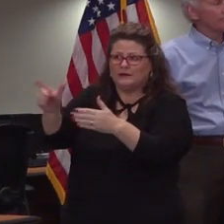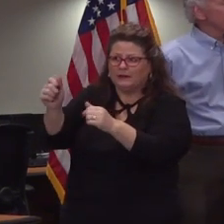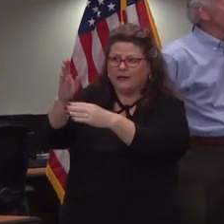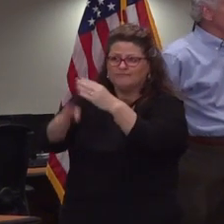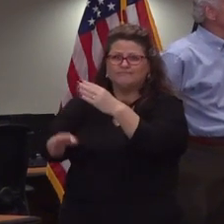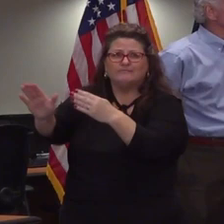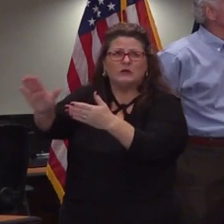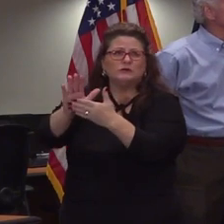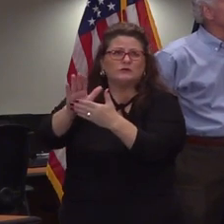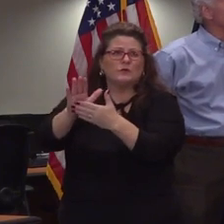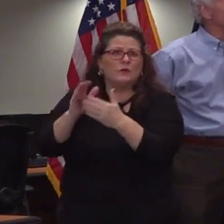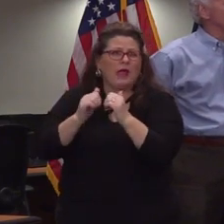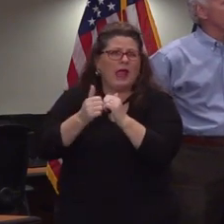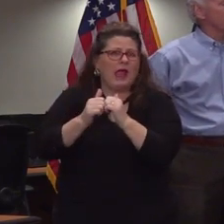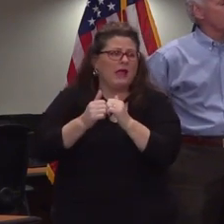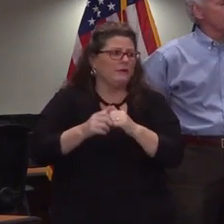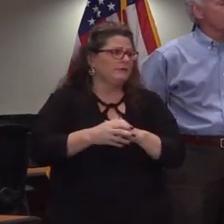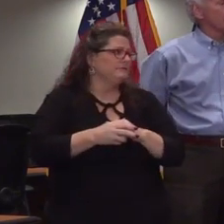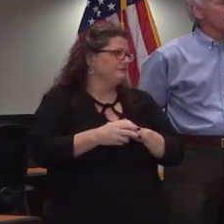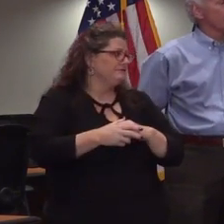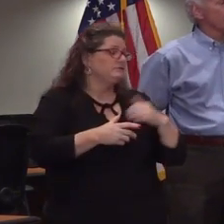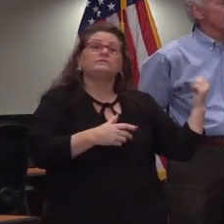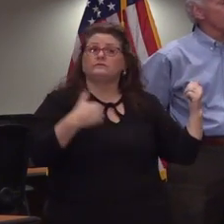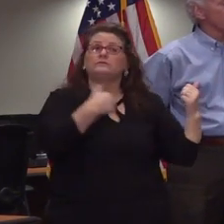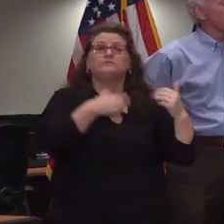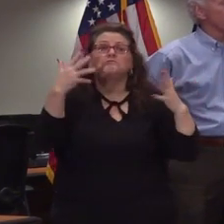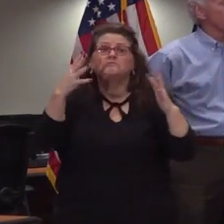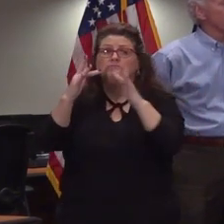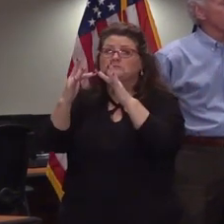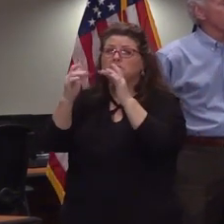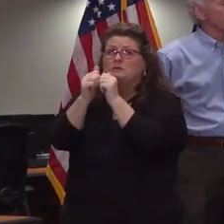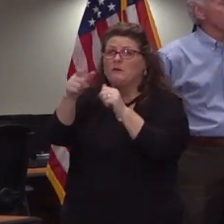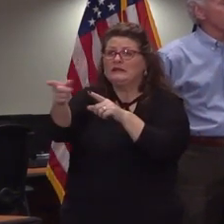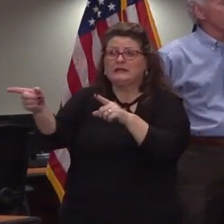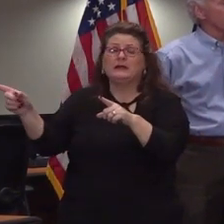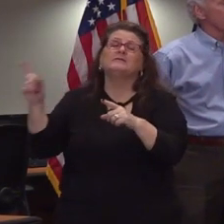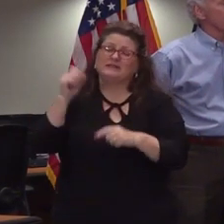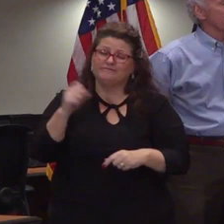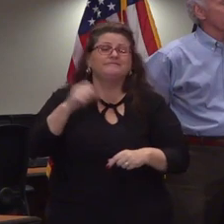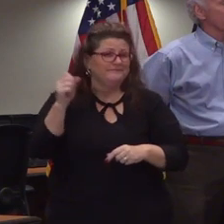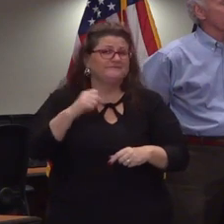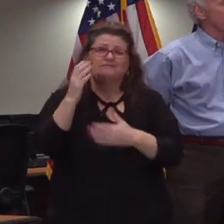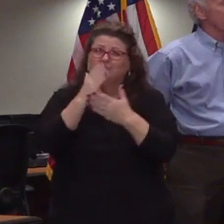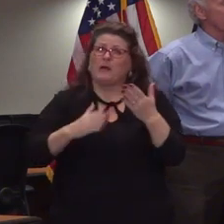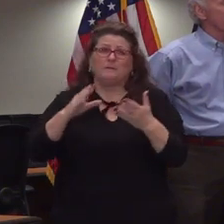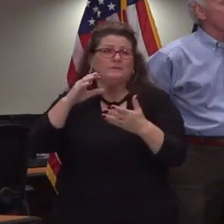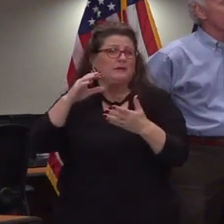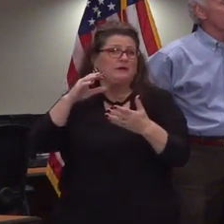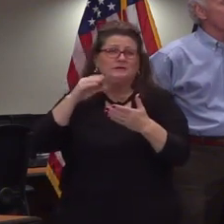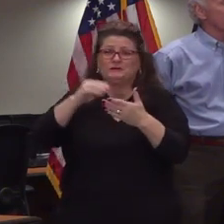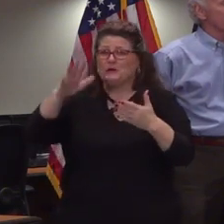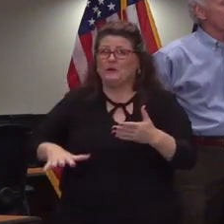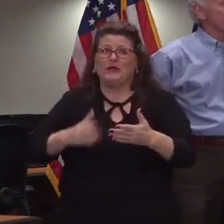this the school year well we've been in close contact uh unfortunately there are children who don't have a school to go to